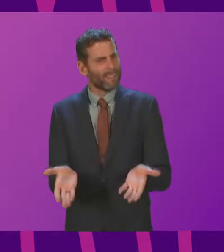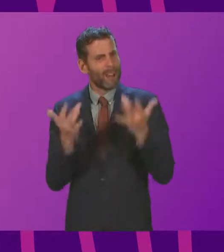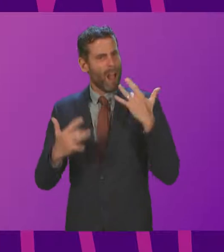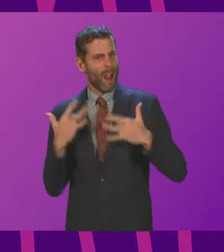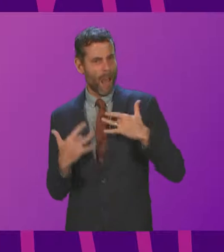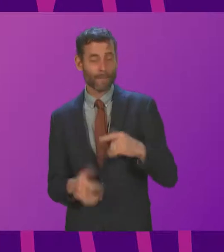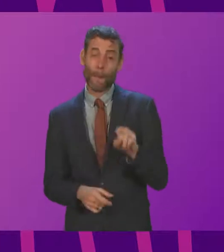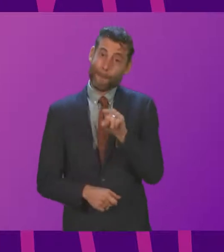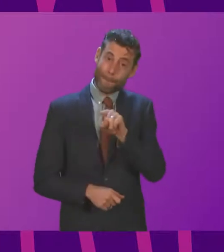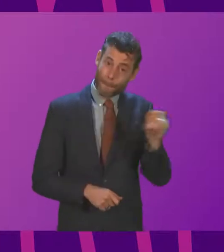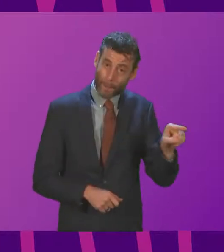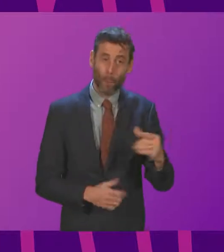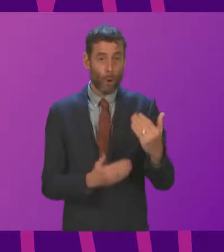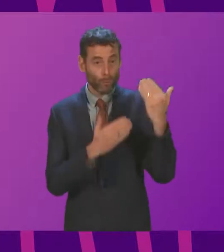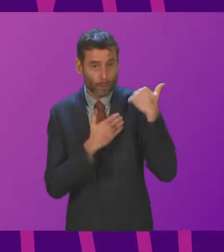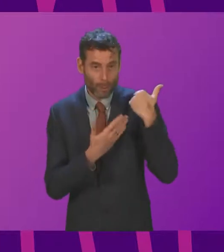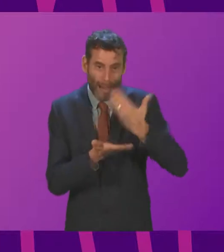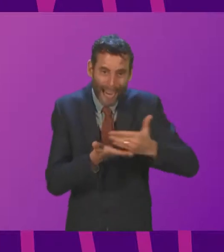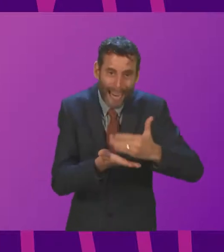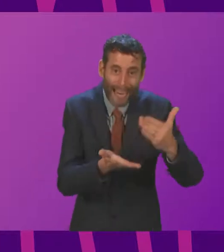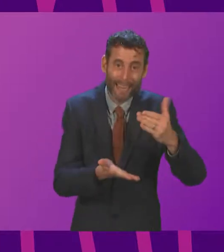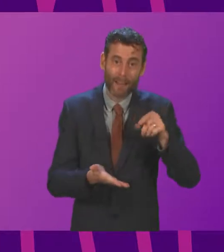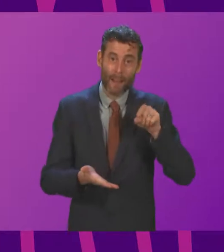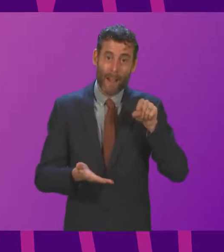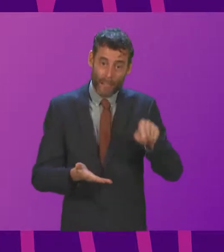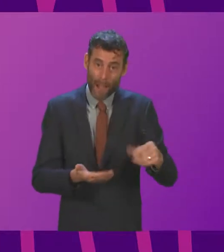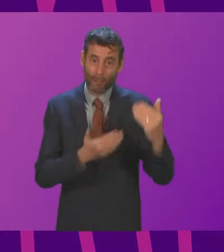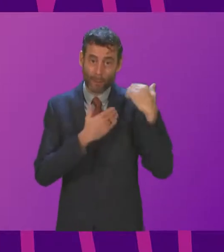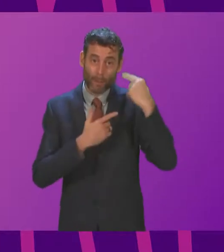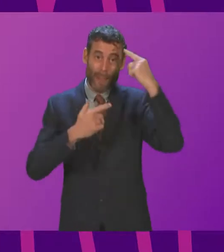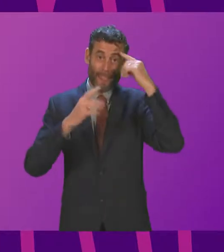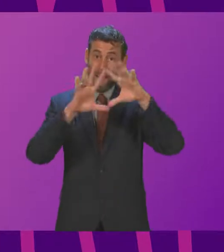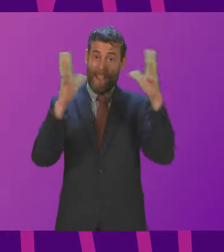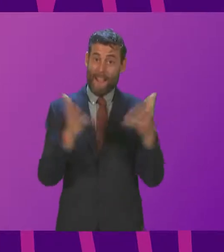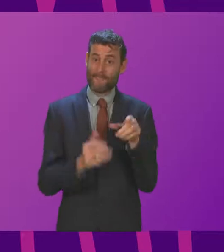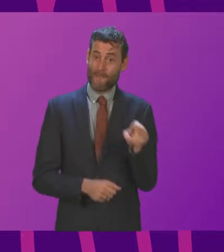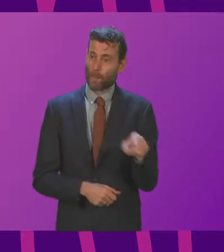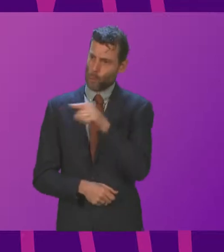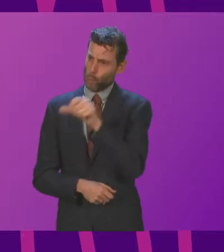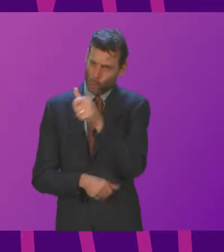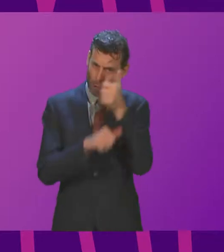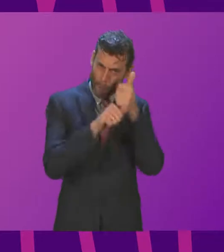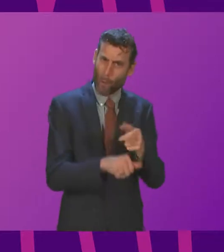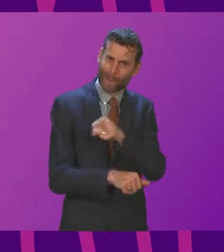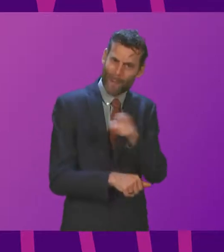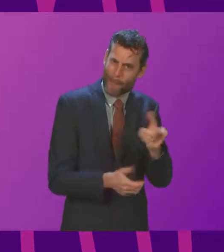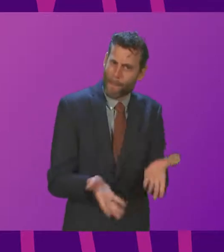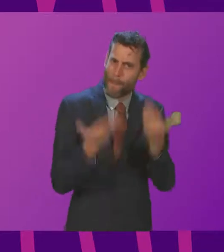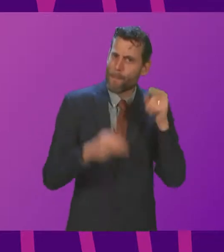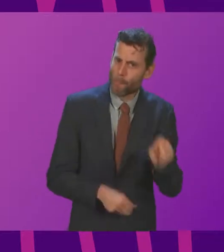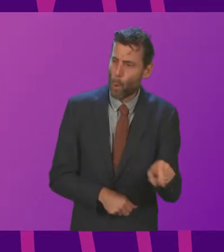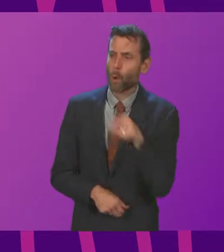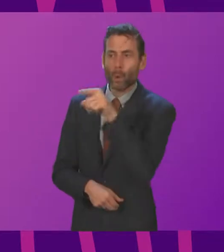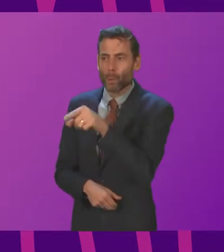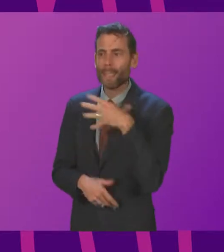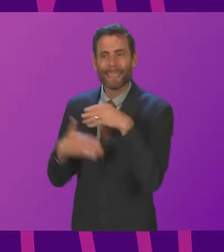on the front line leading the fight against the environmental crisis, and she should be taking them much more seriously. Because she needs to lead by